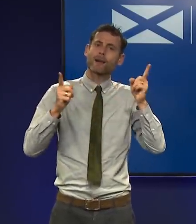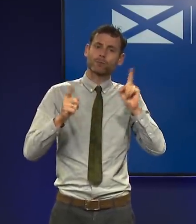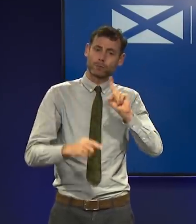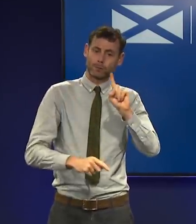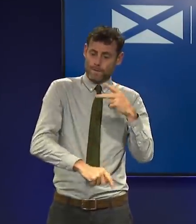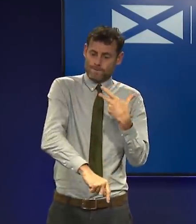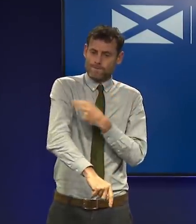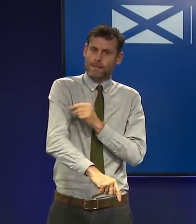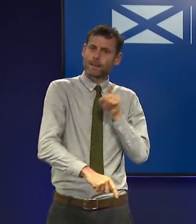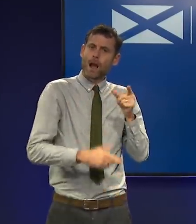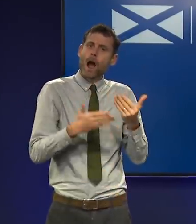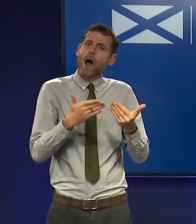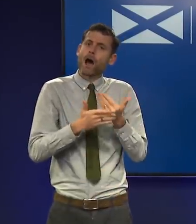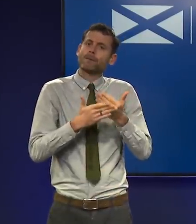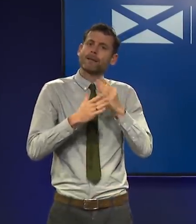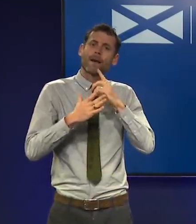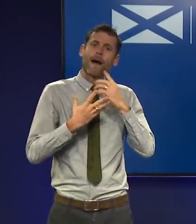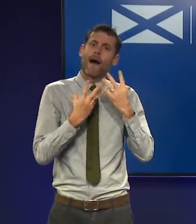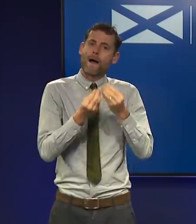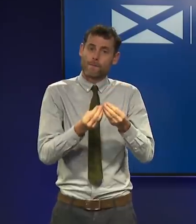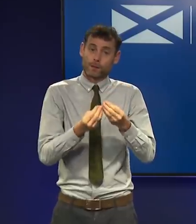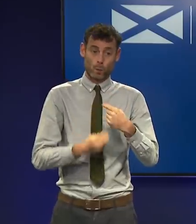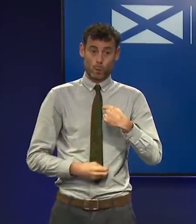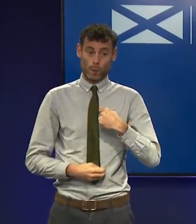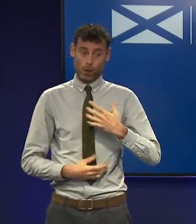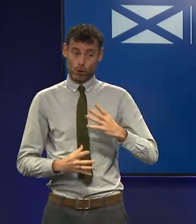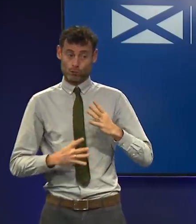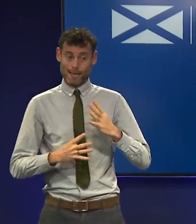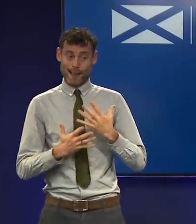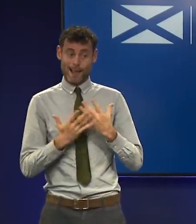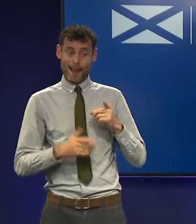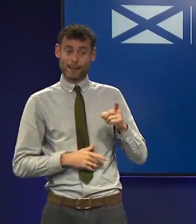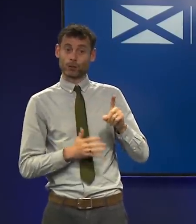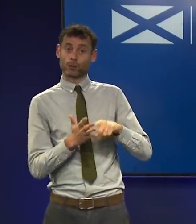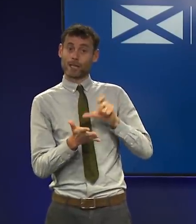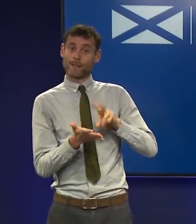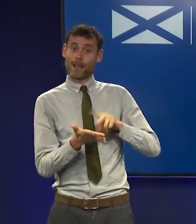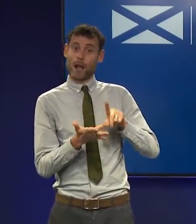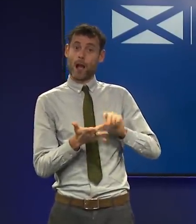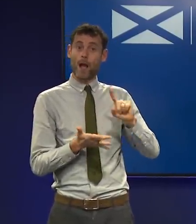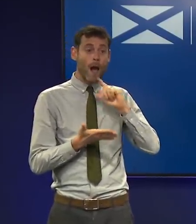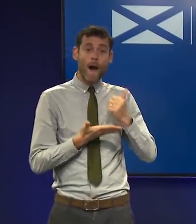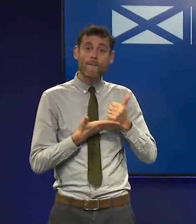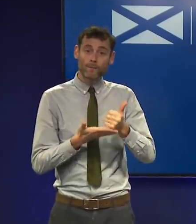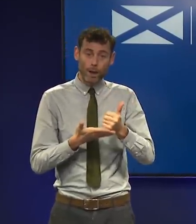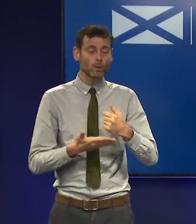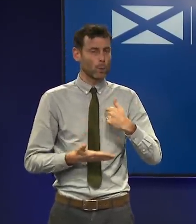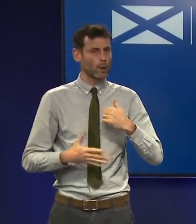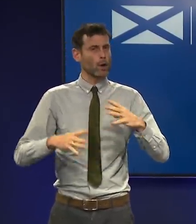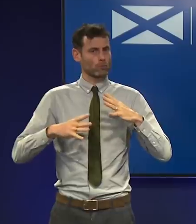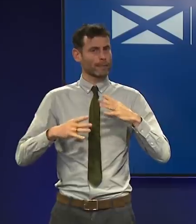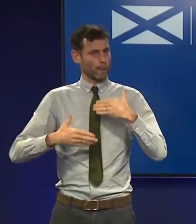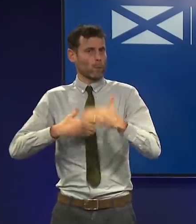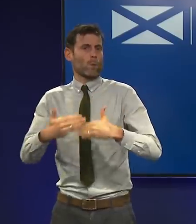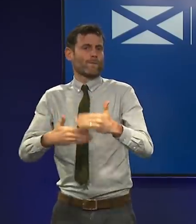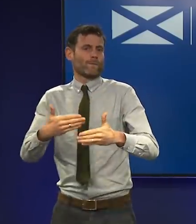vaccination. The Scottish Government is getting ready to operationalise any new recommendations from the JCVI, for example, in relation